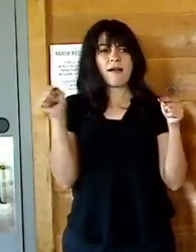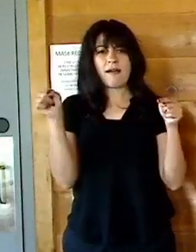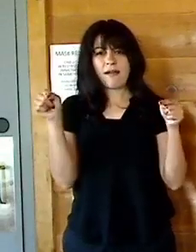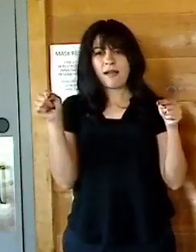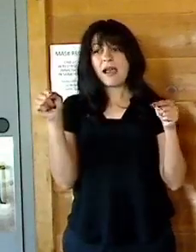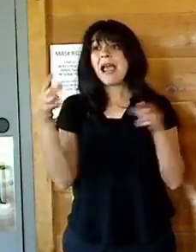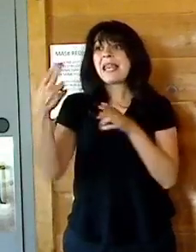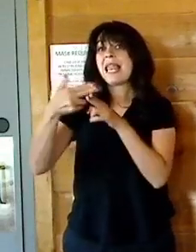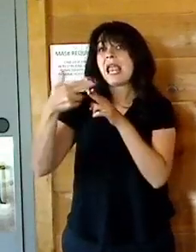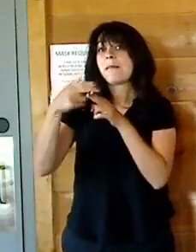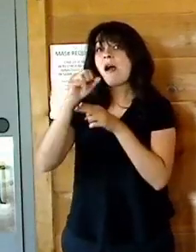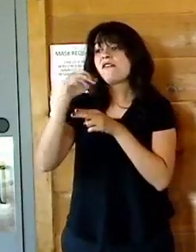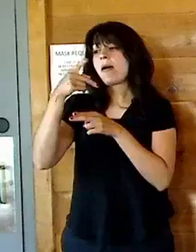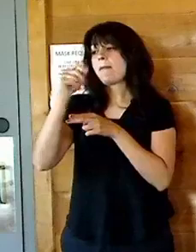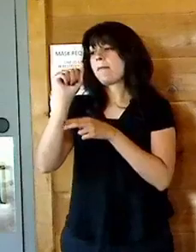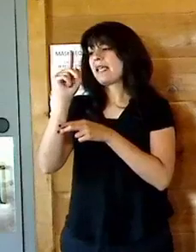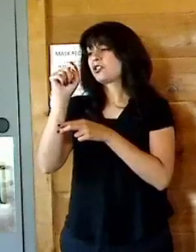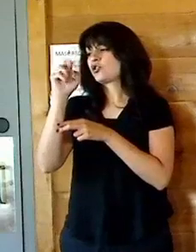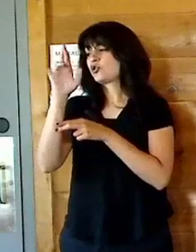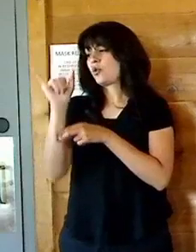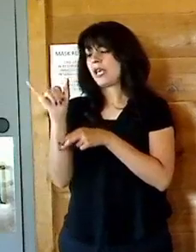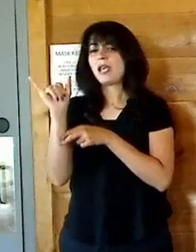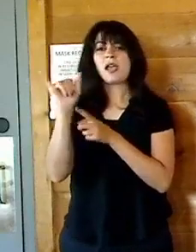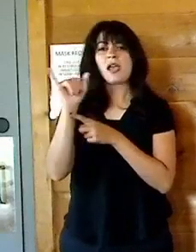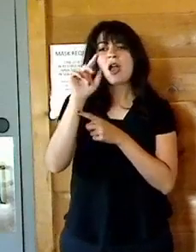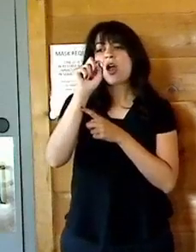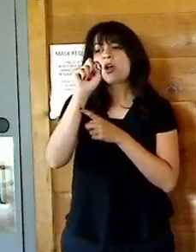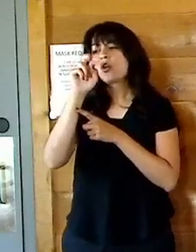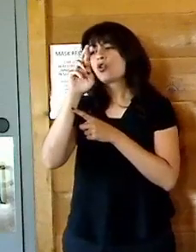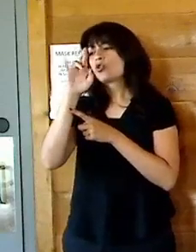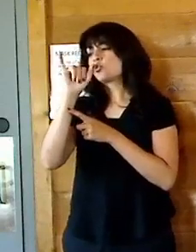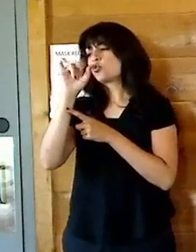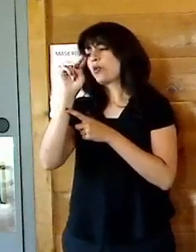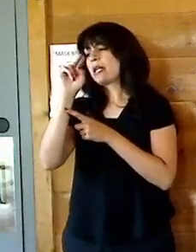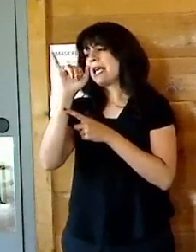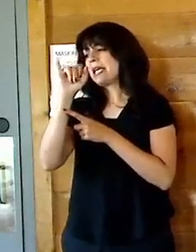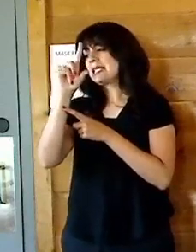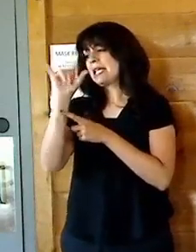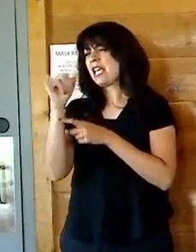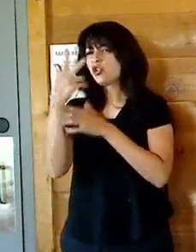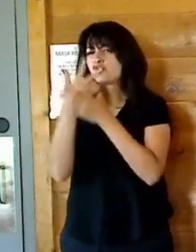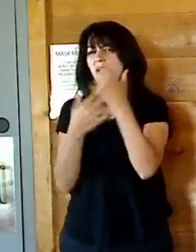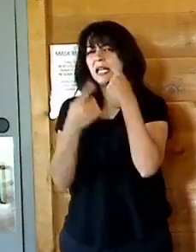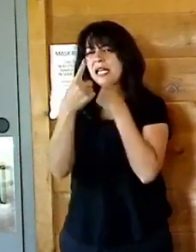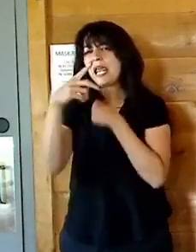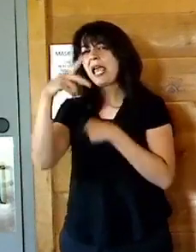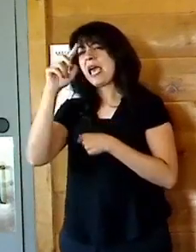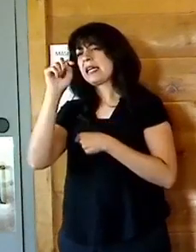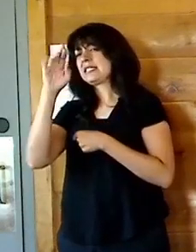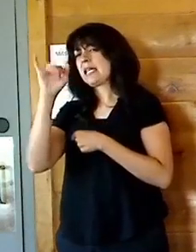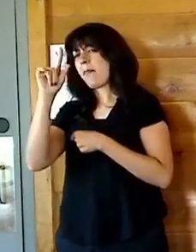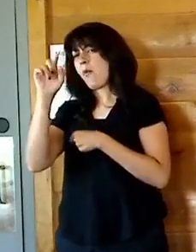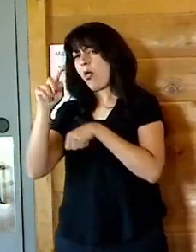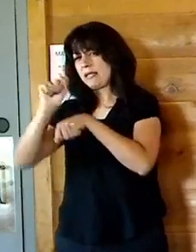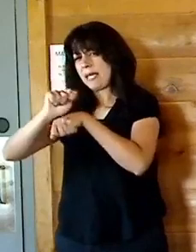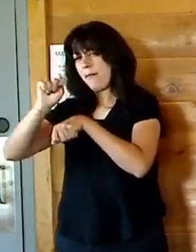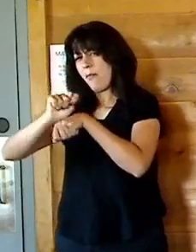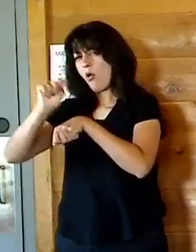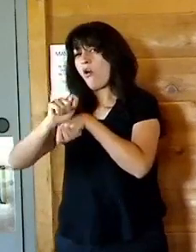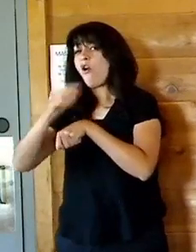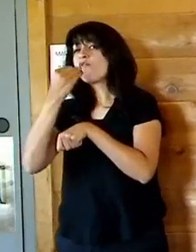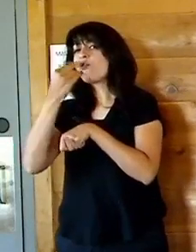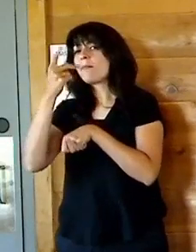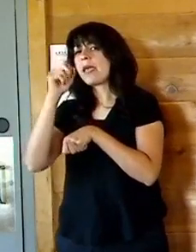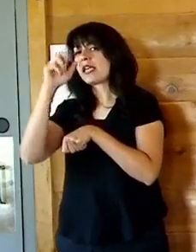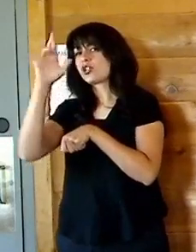the name of the pantry is? It is Trinity Temple. So Trinity Temple Food Pantry has had a major malfunction